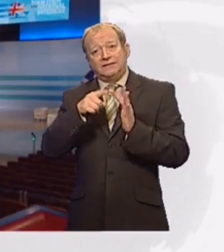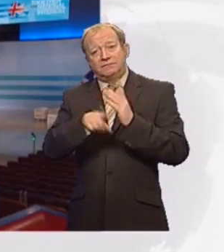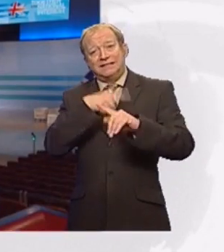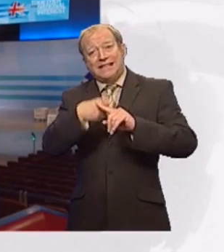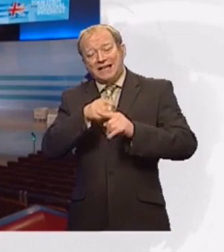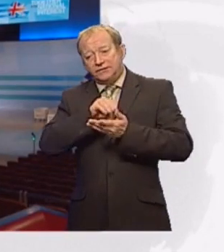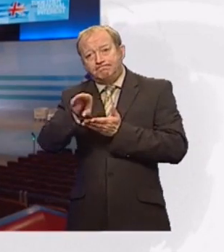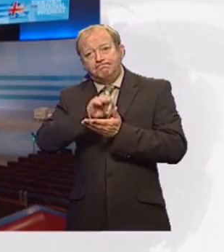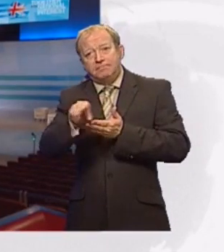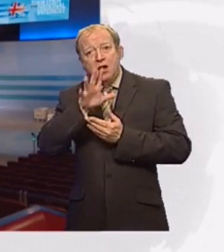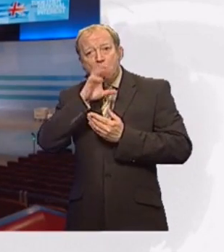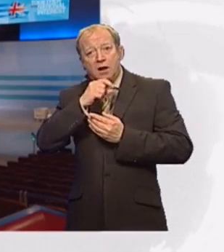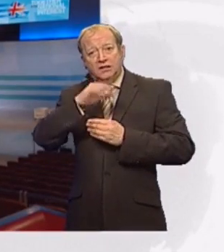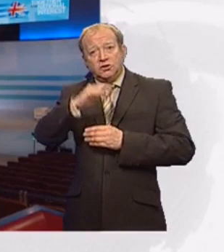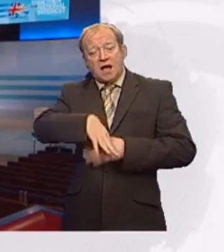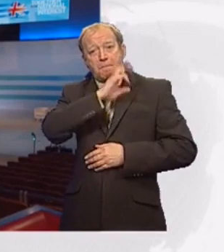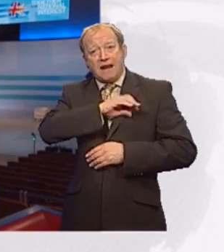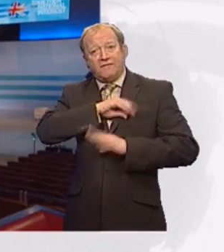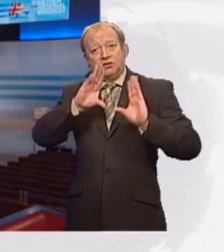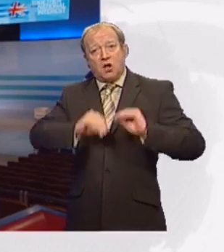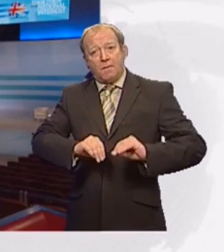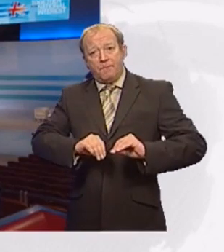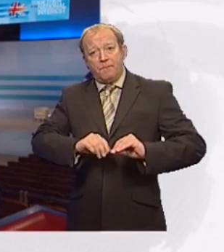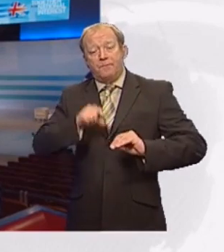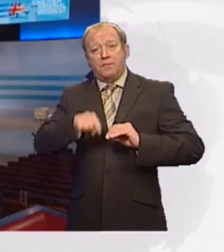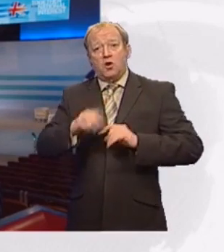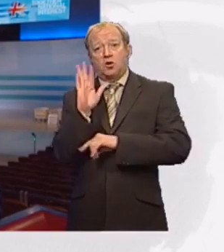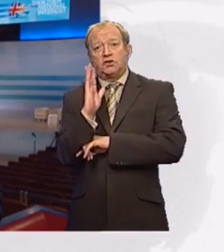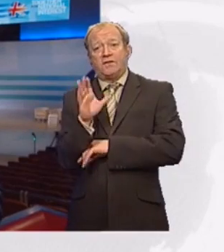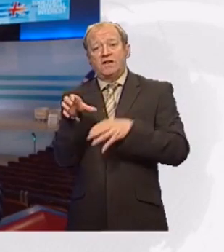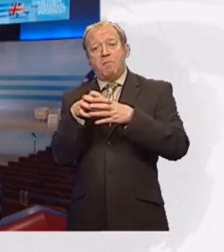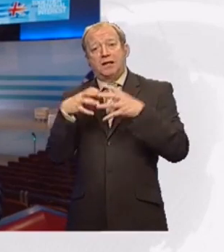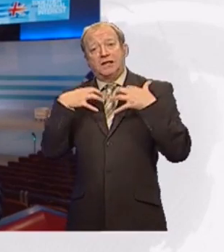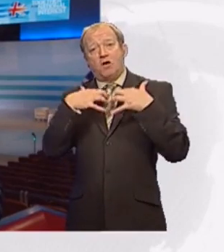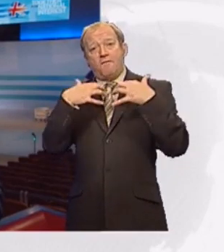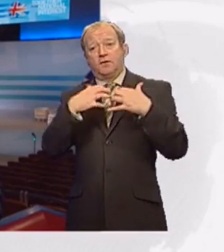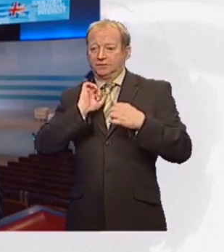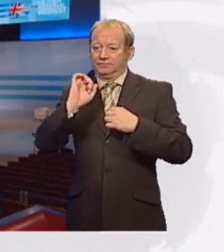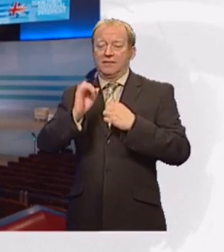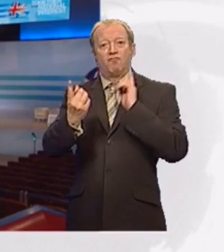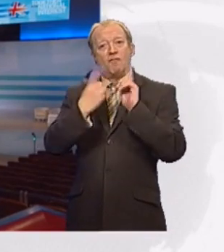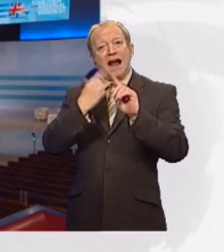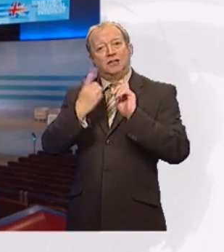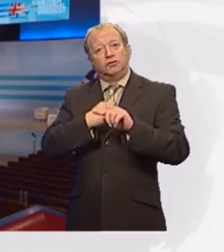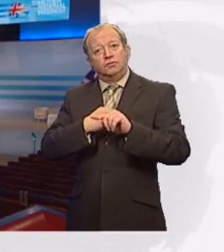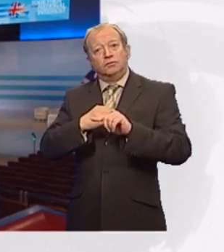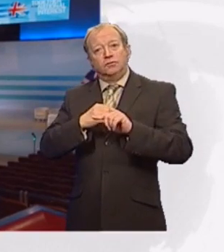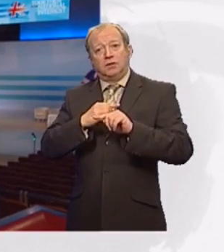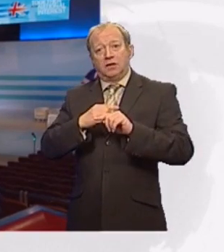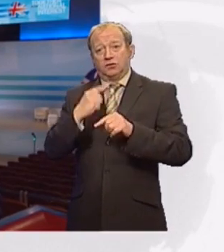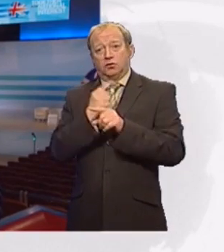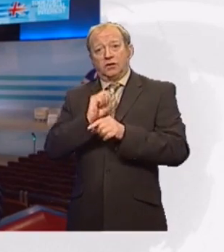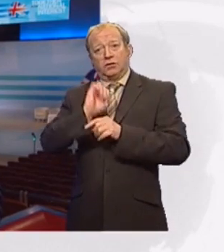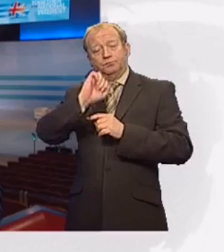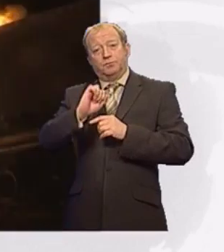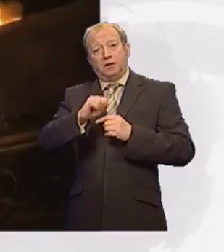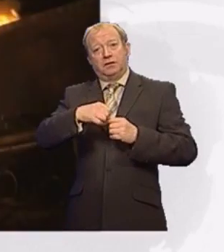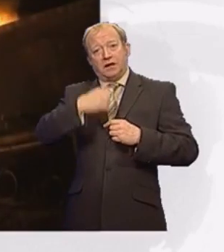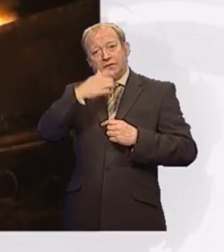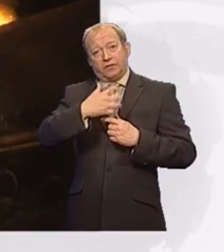And I'm live at the Conservative Party conference, where we'll be getting reaction to the Chancellor's announcement and speaking to one of his Treasury ministers.